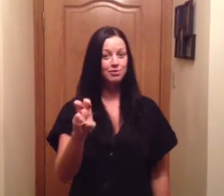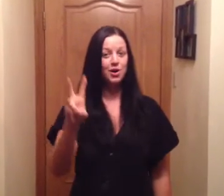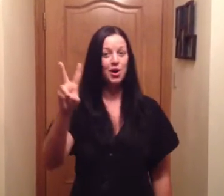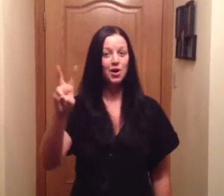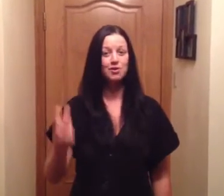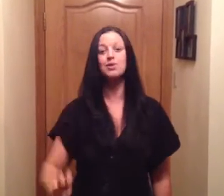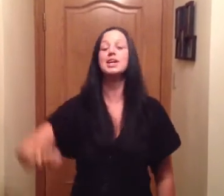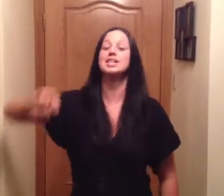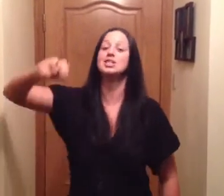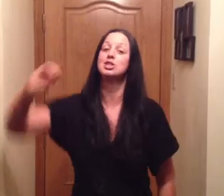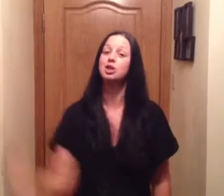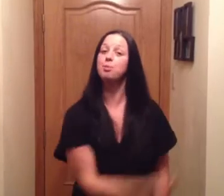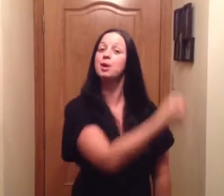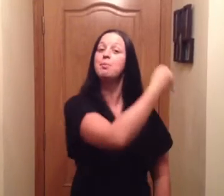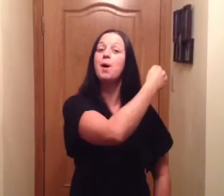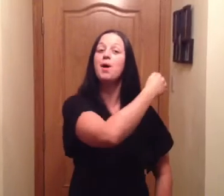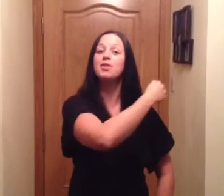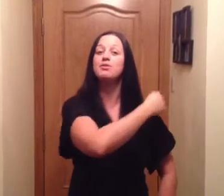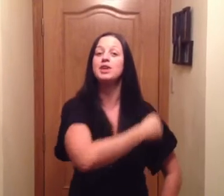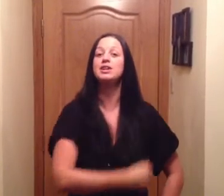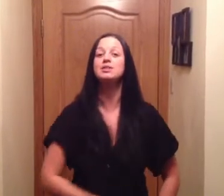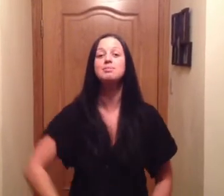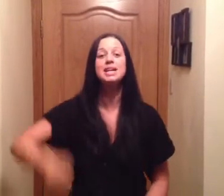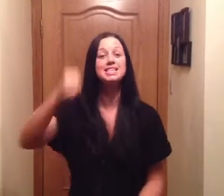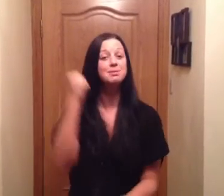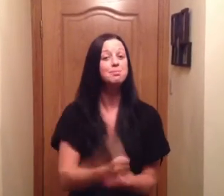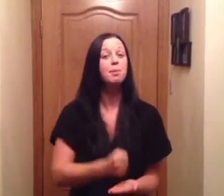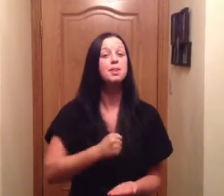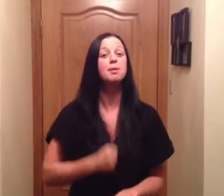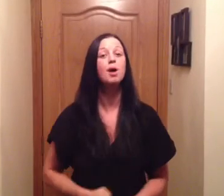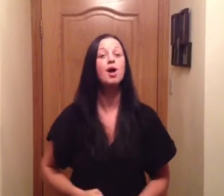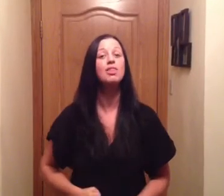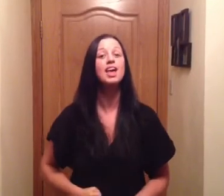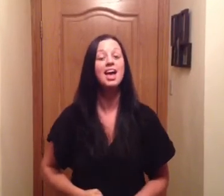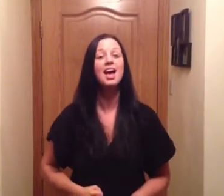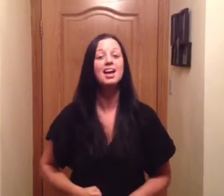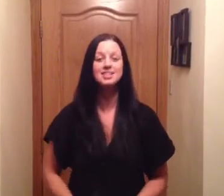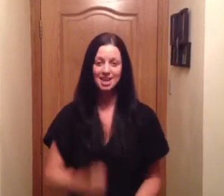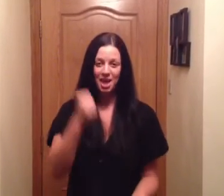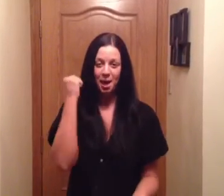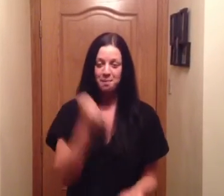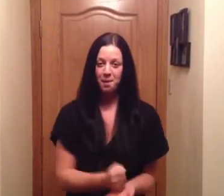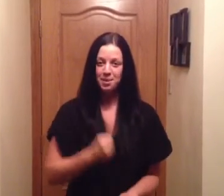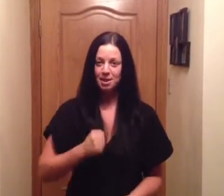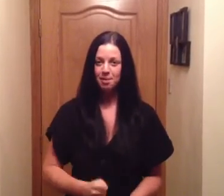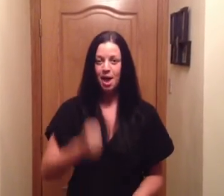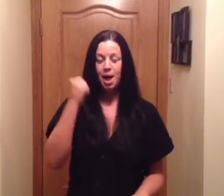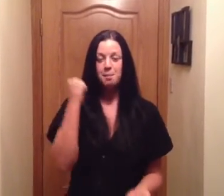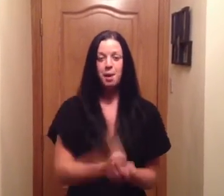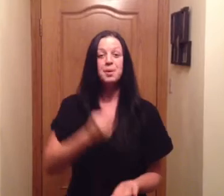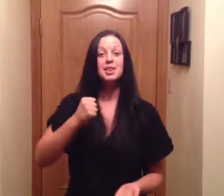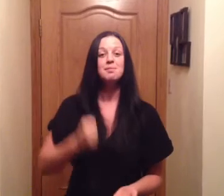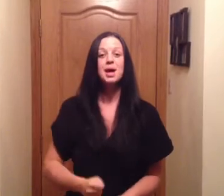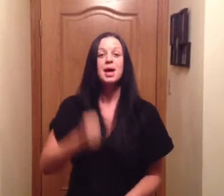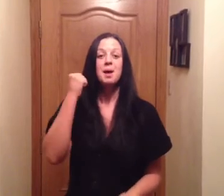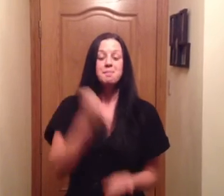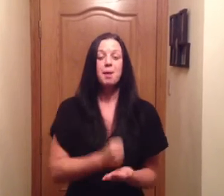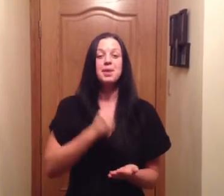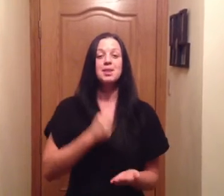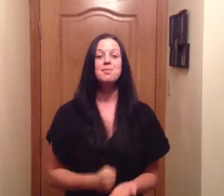forest, scooping up all the field mice and bopping them on the head, bopping them, bopping them, bopping them